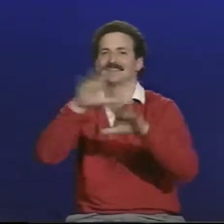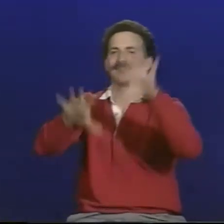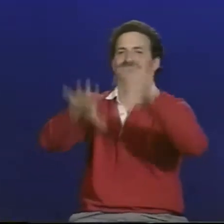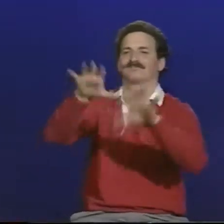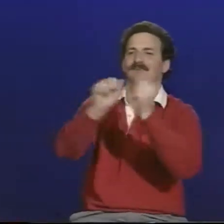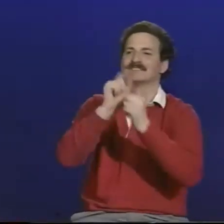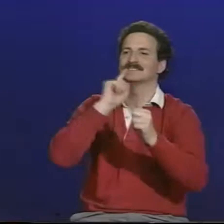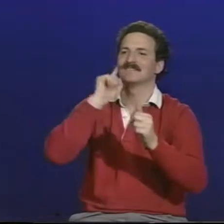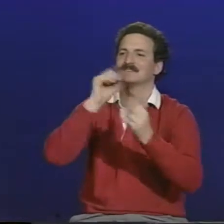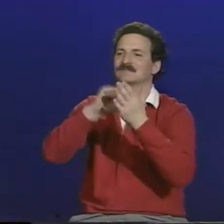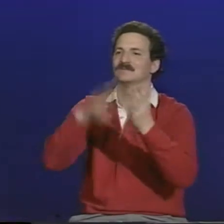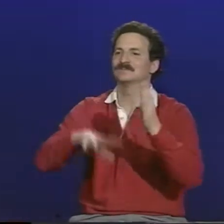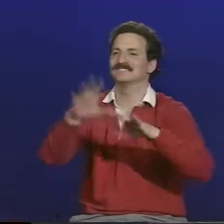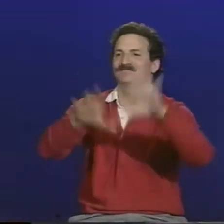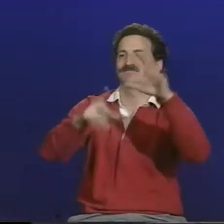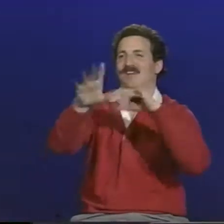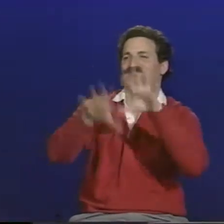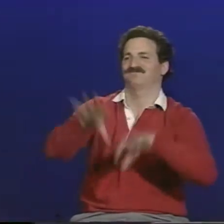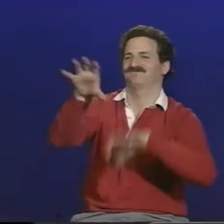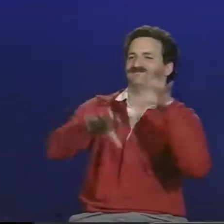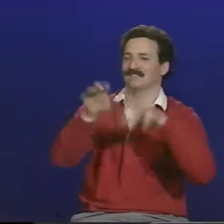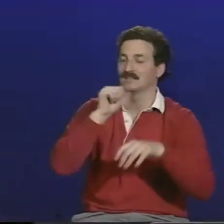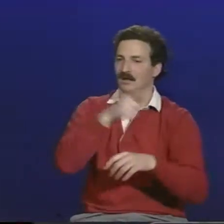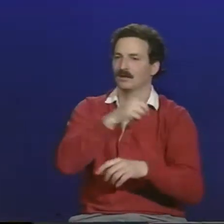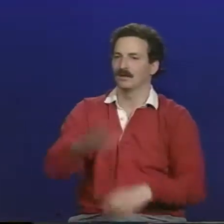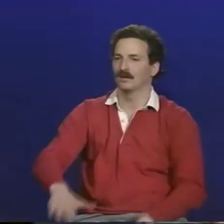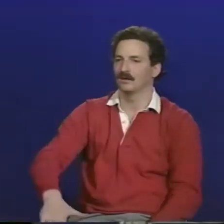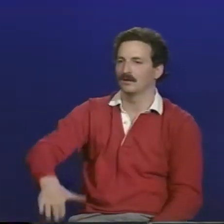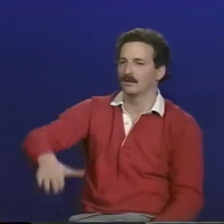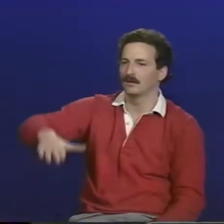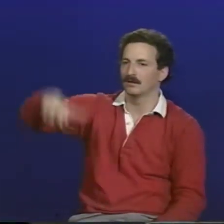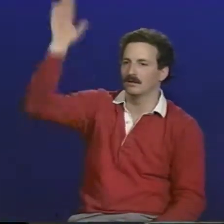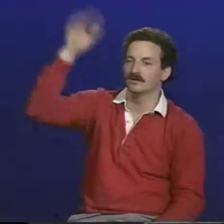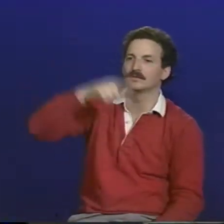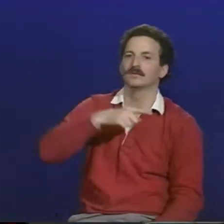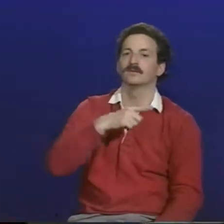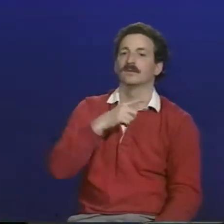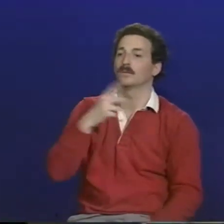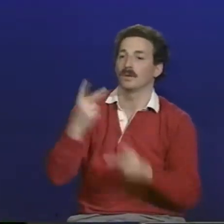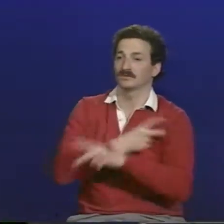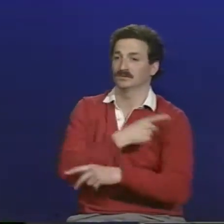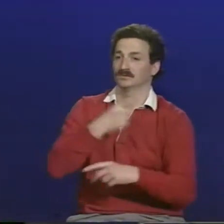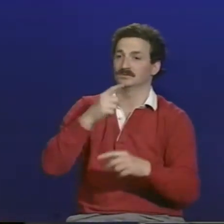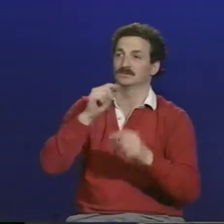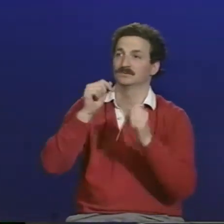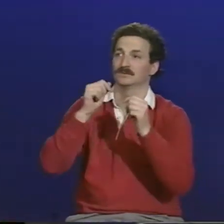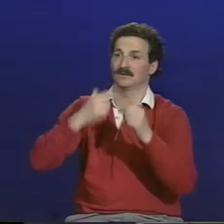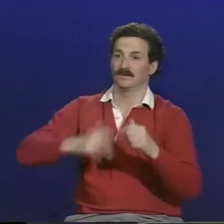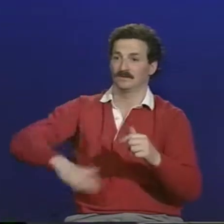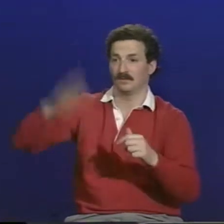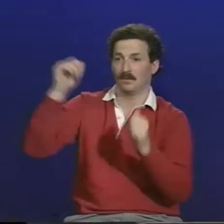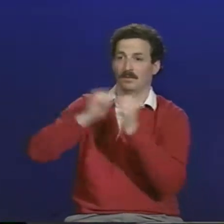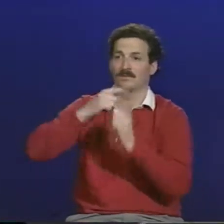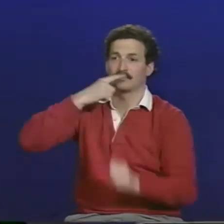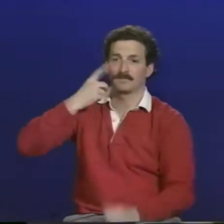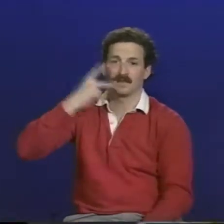But certainly it wouldn't have the depth that a student could have had with students who had been deaf all their lives and signing all their lives.